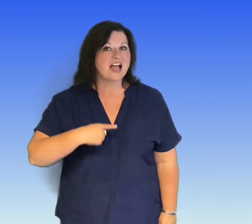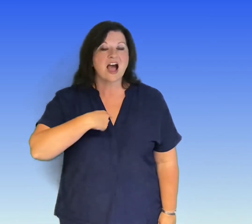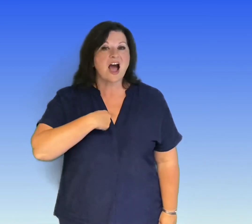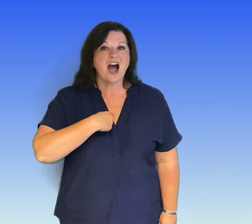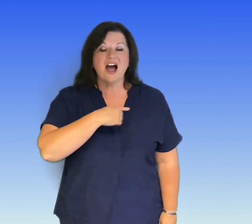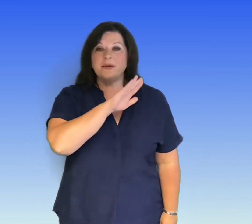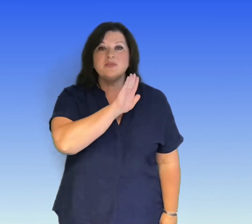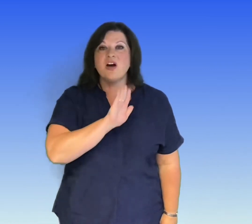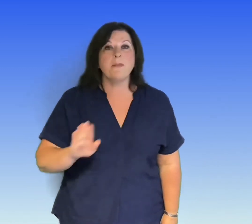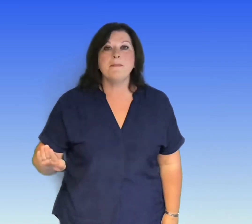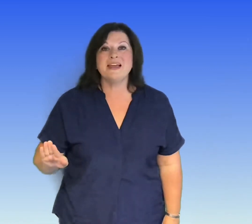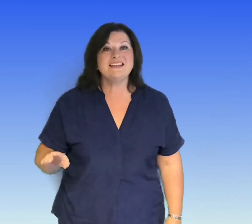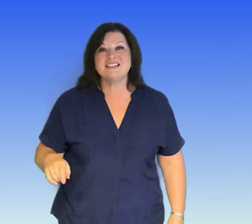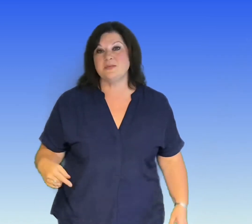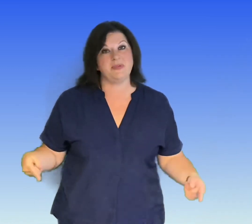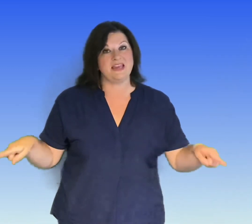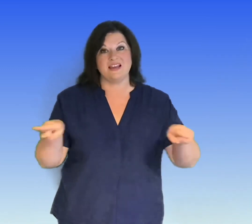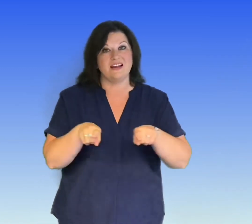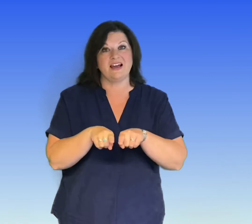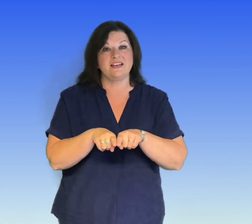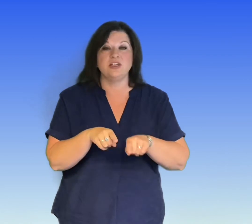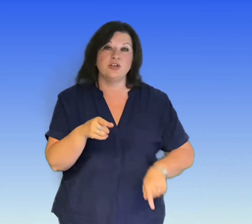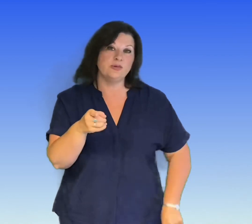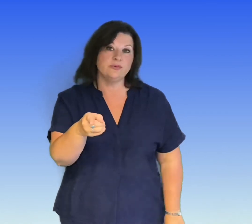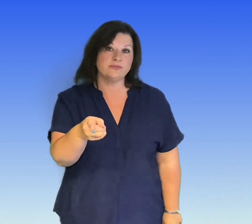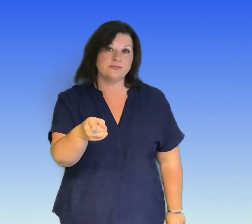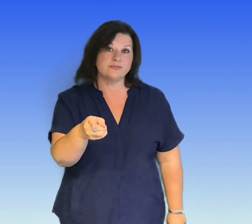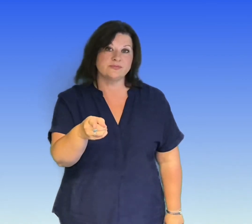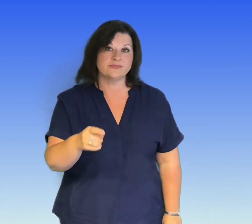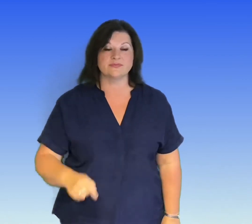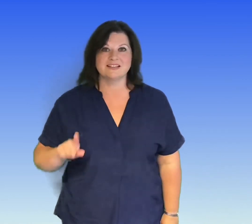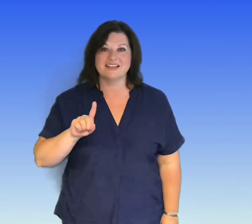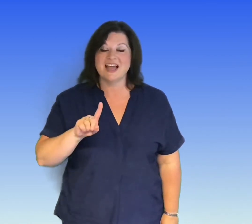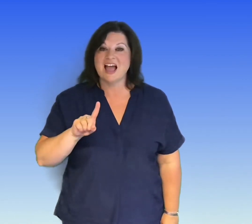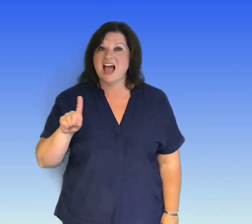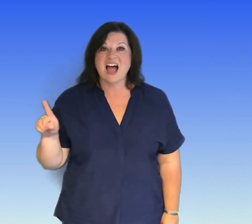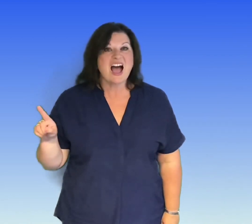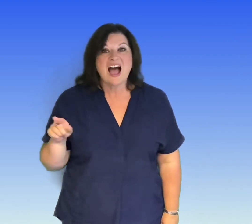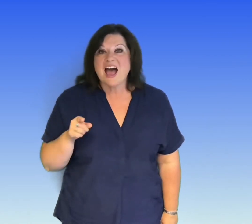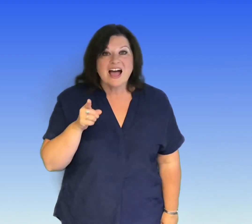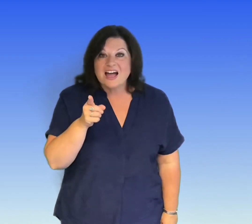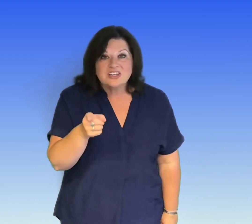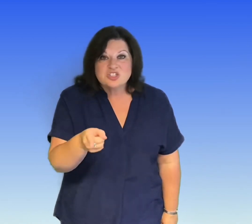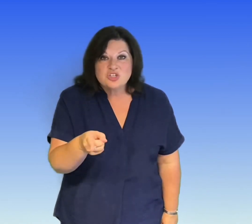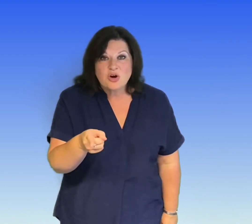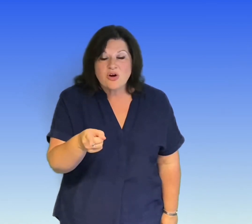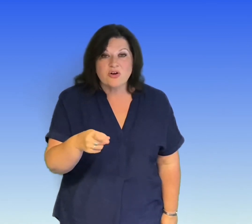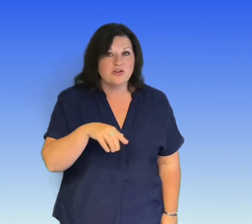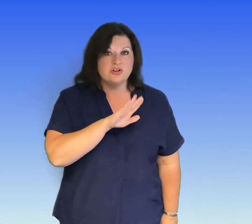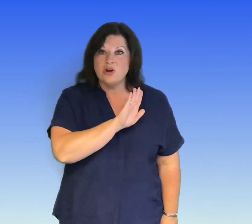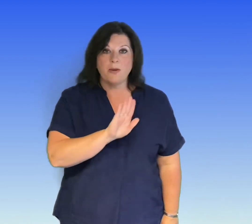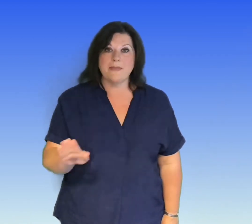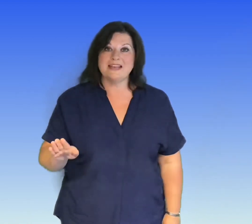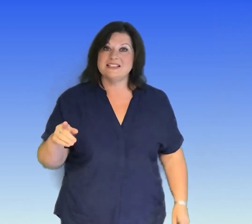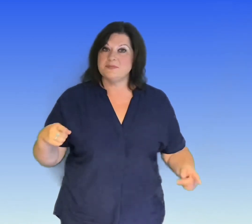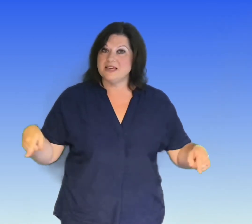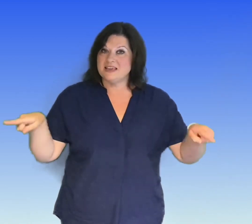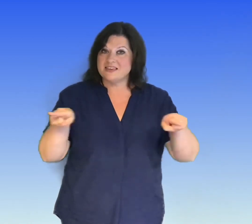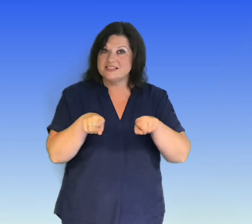I am not meant to be like you. And you are not meant to be the